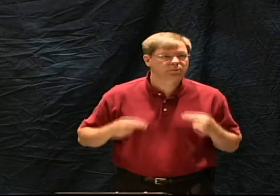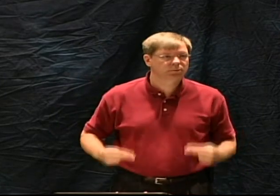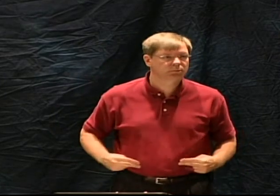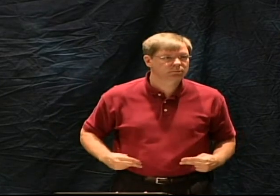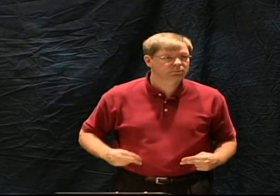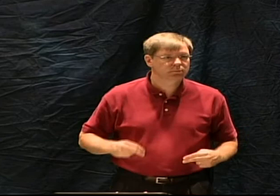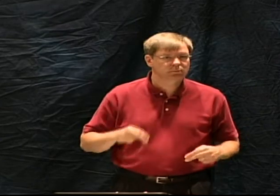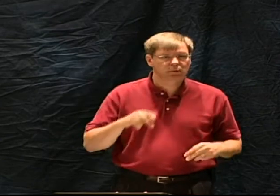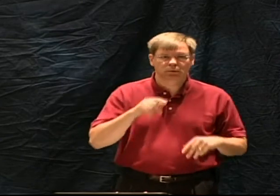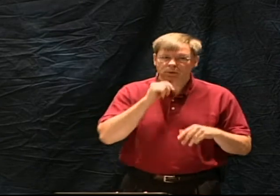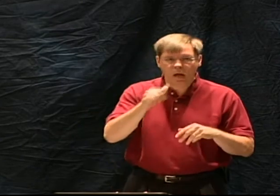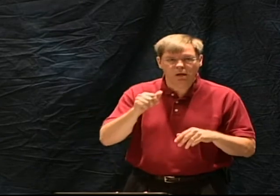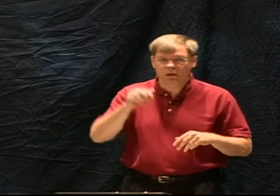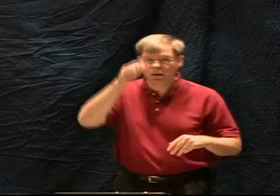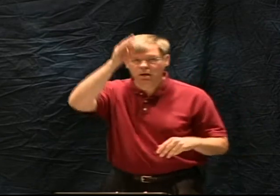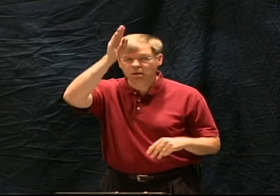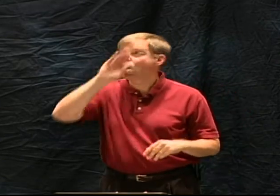they were written by human beings